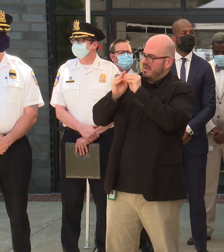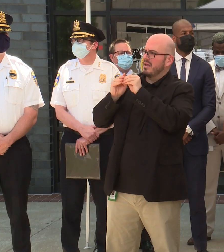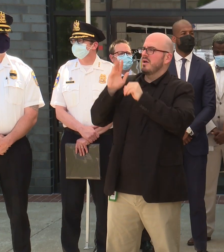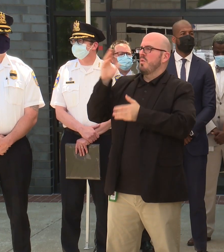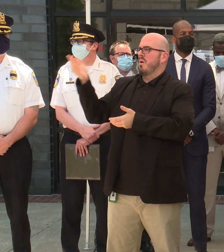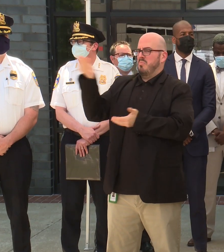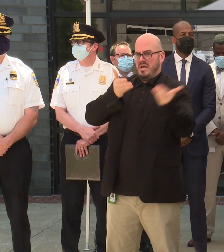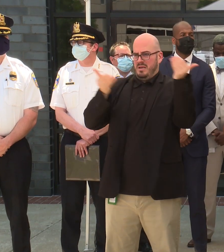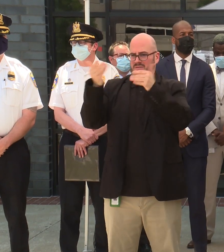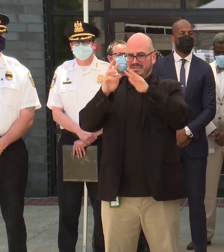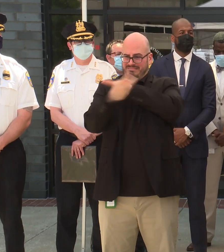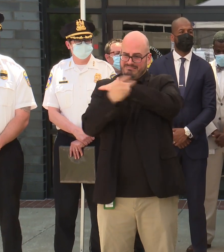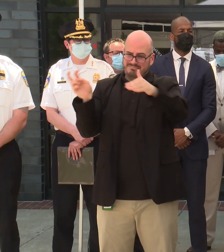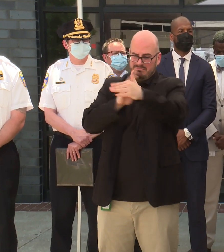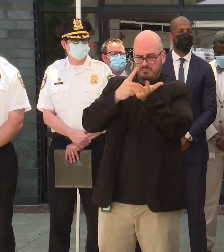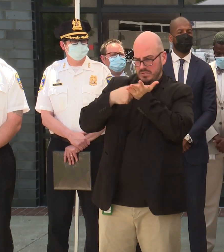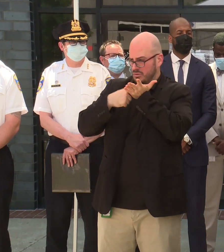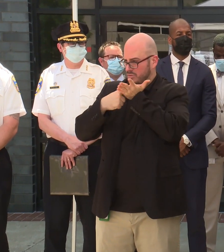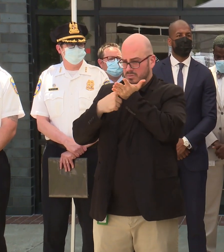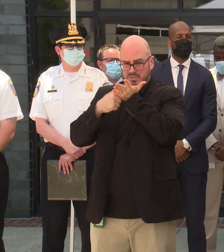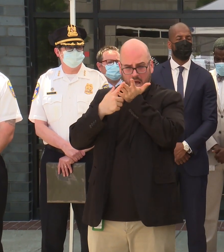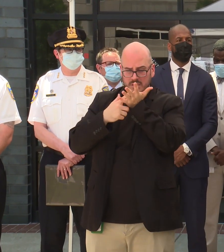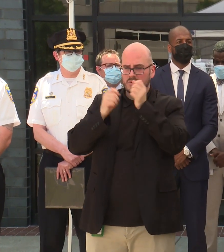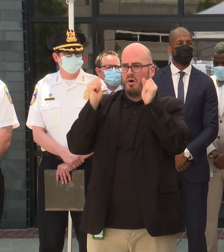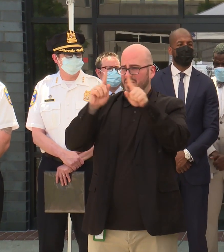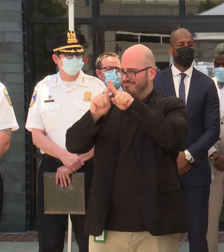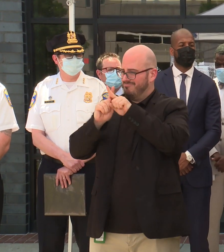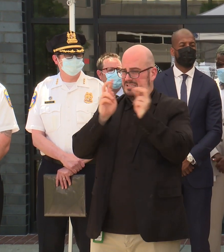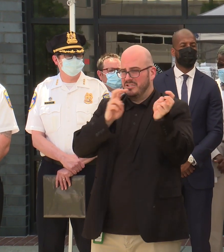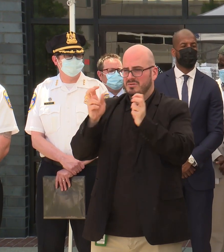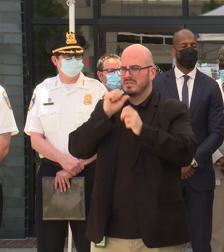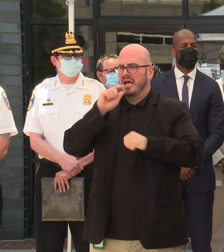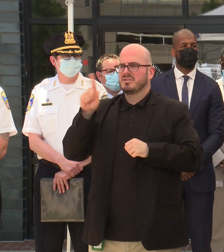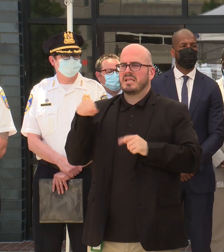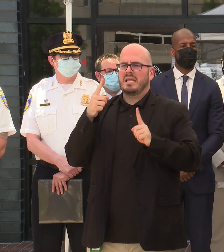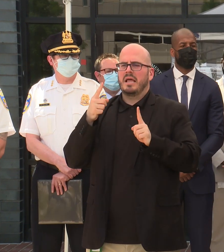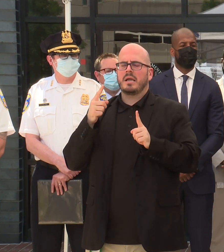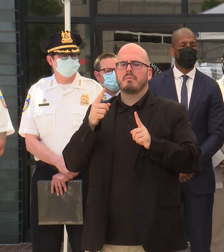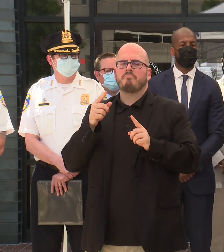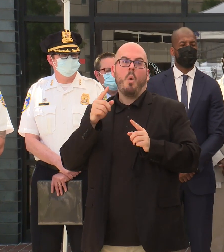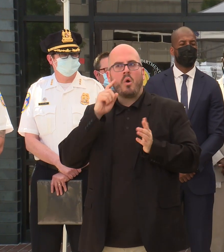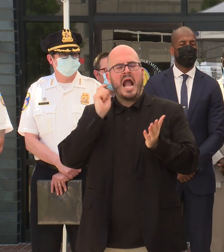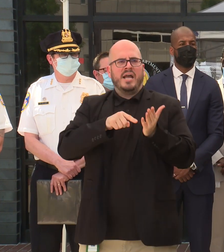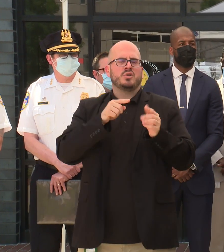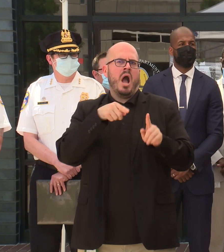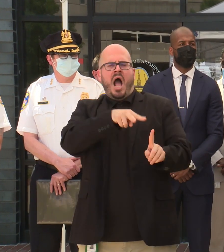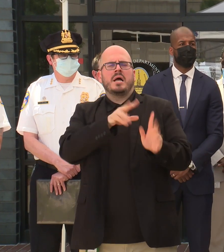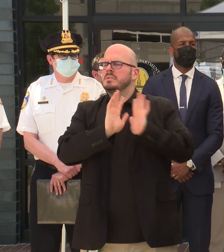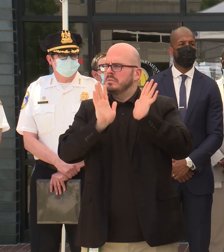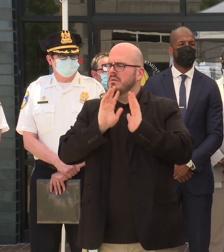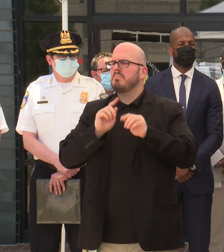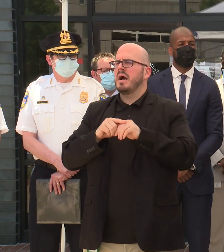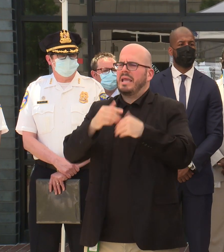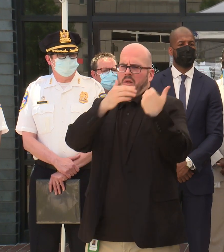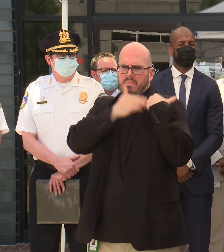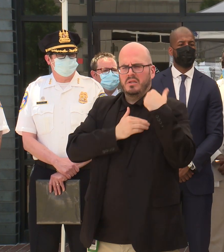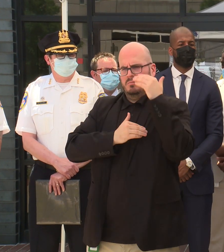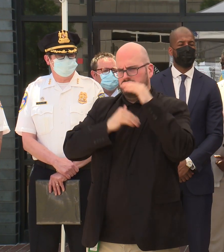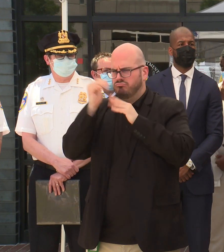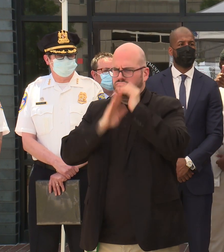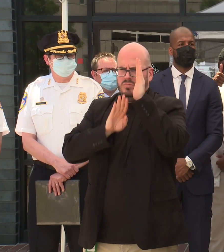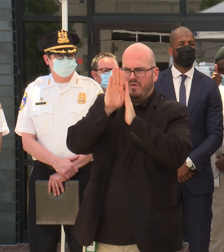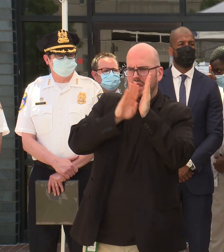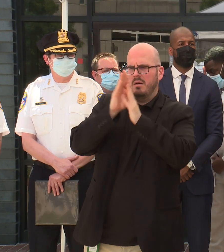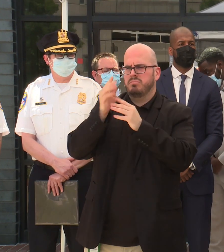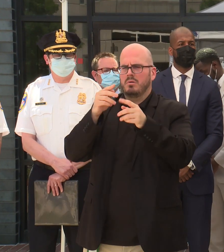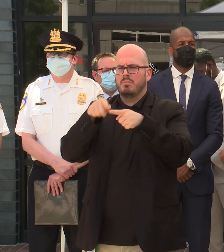bring those folks back so that we can talk about every issue, not in a got you way, but in a way to build accountability and systems so